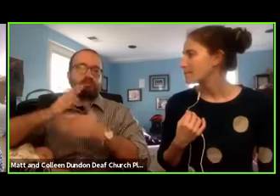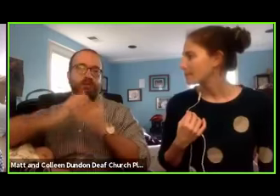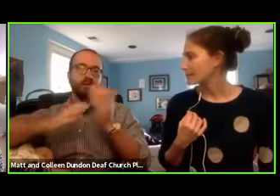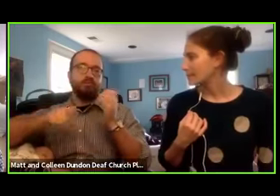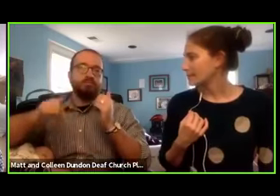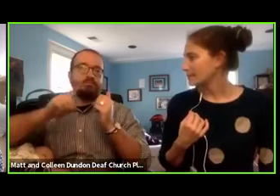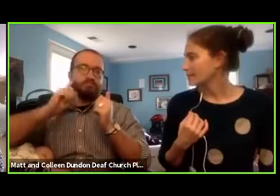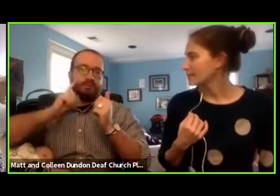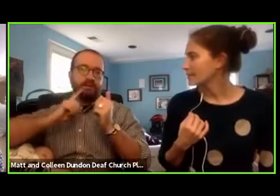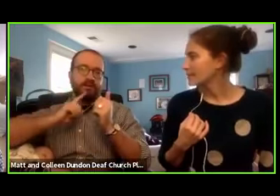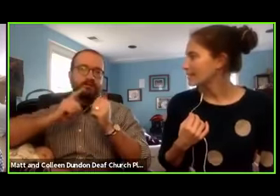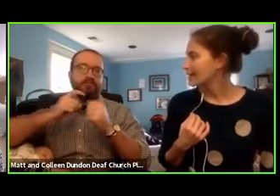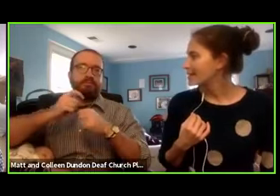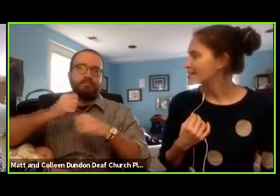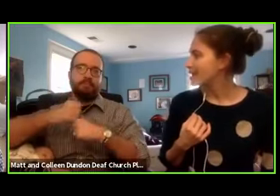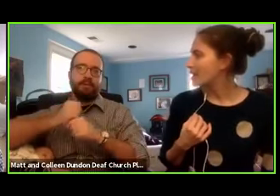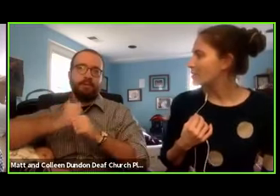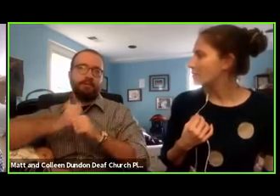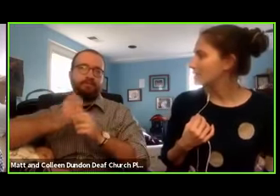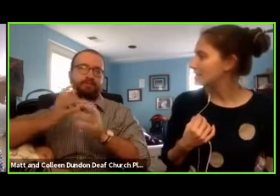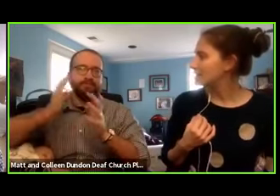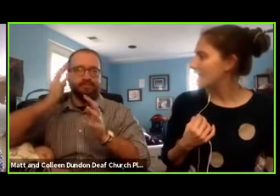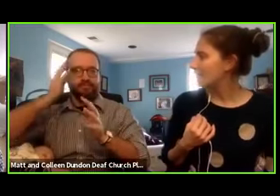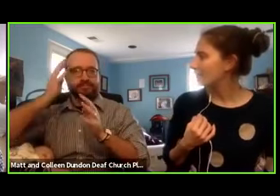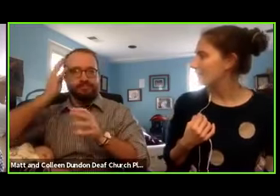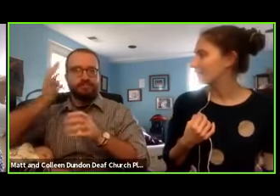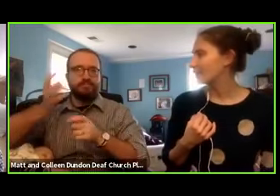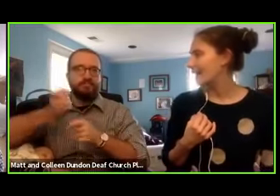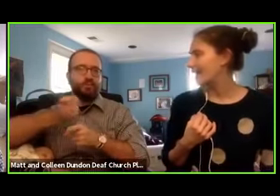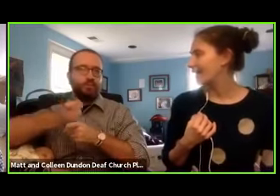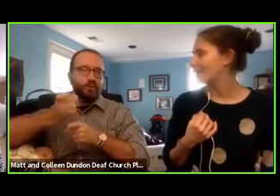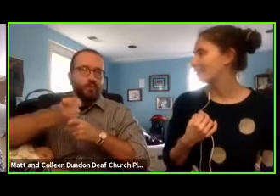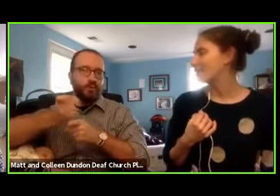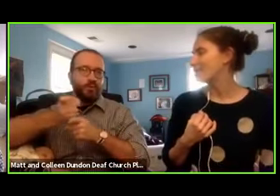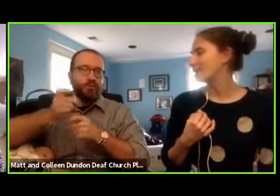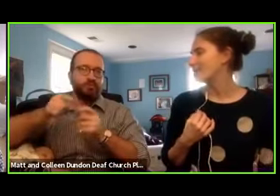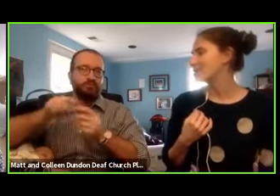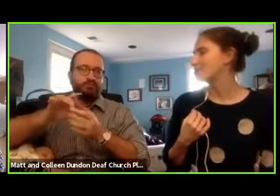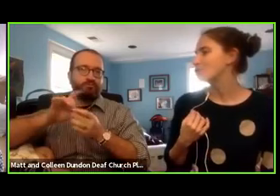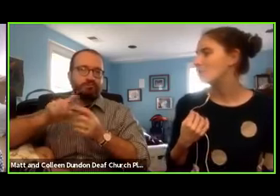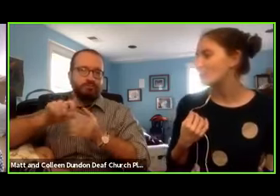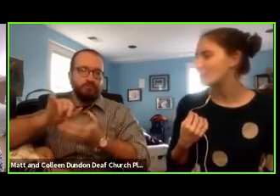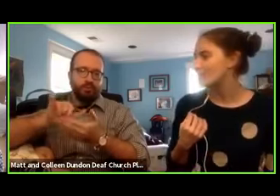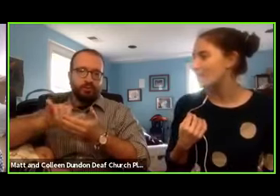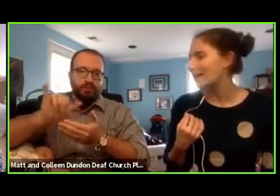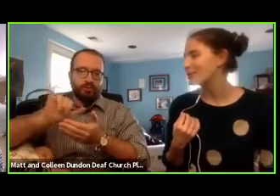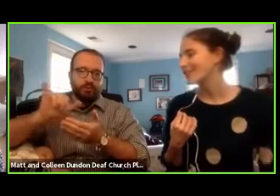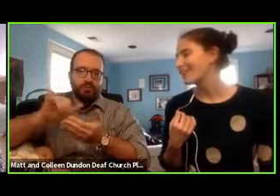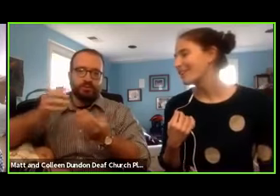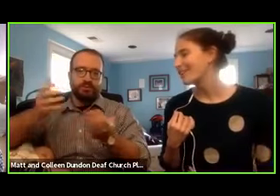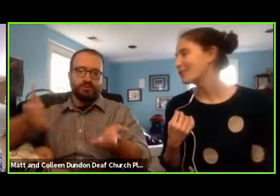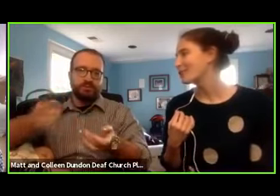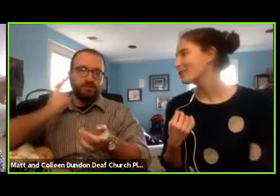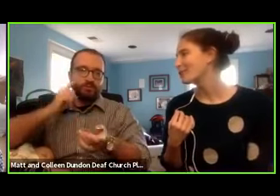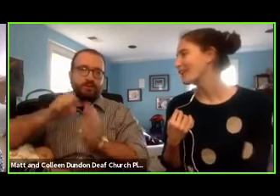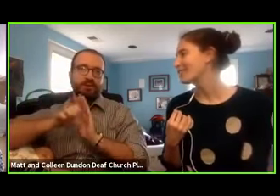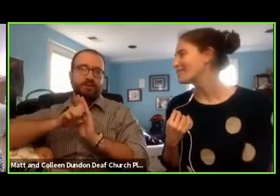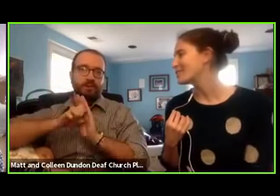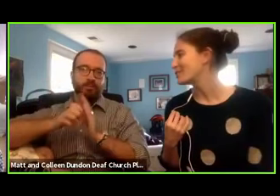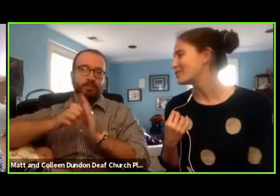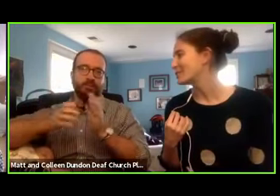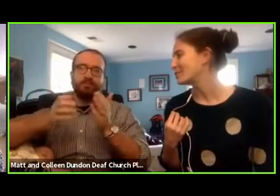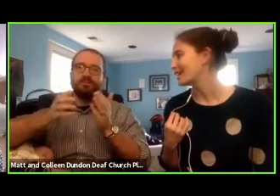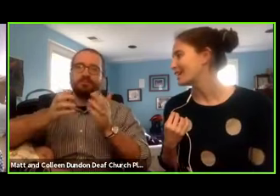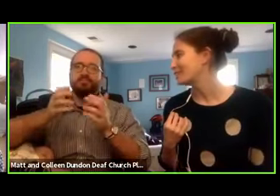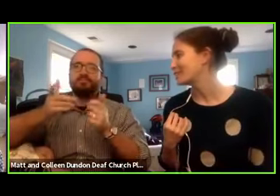some Deaf, you know, have made up some jokes about the coronavirus